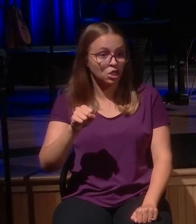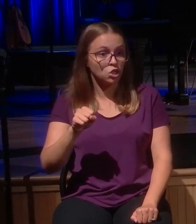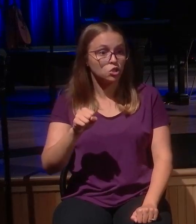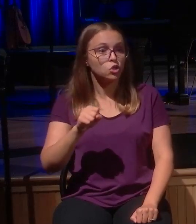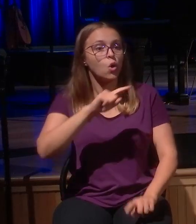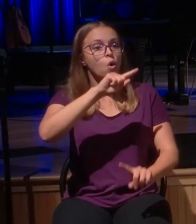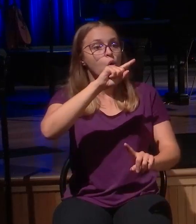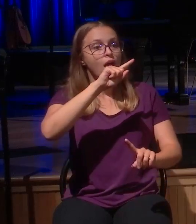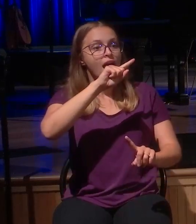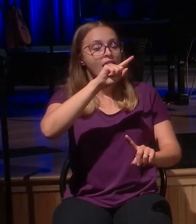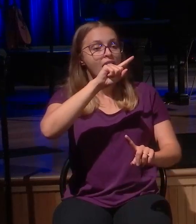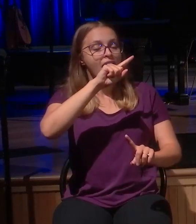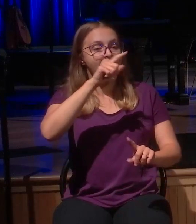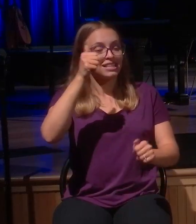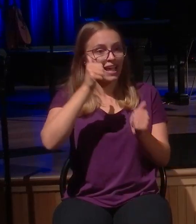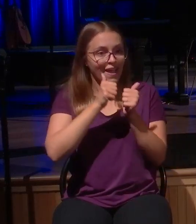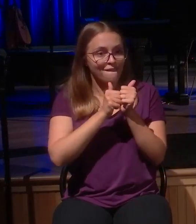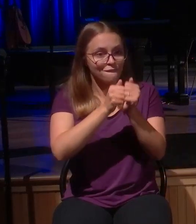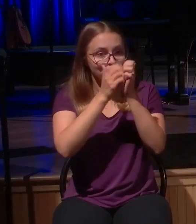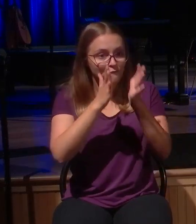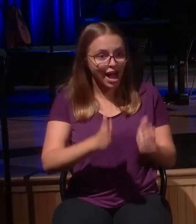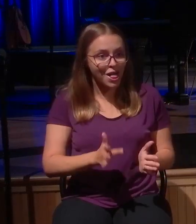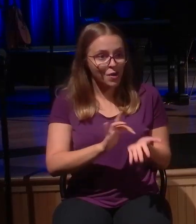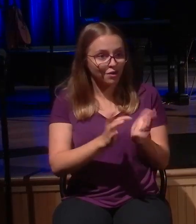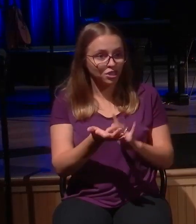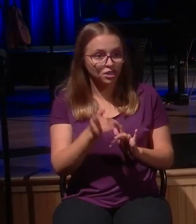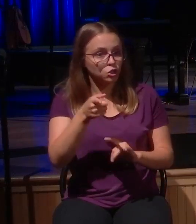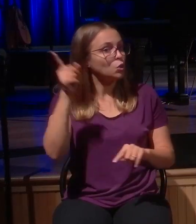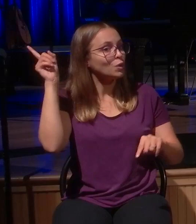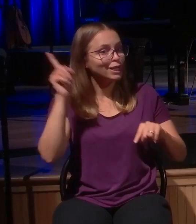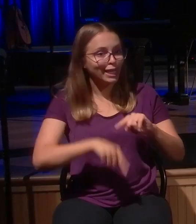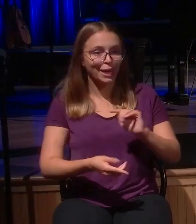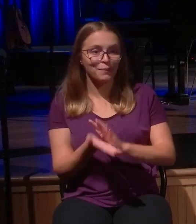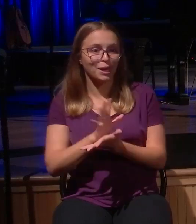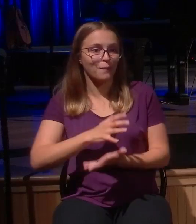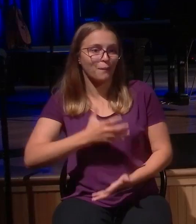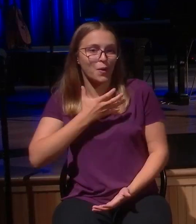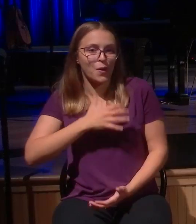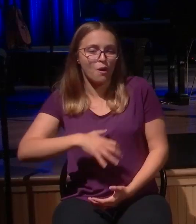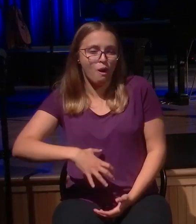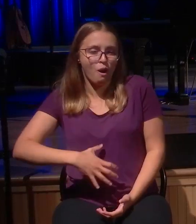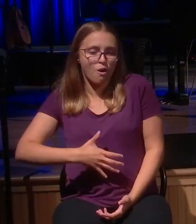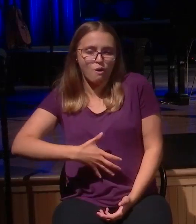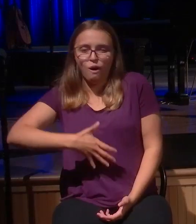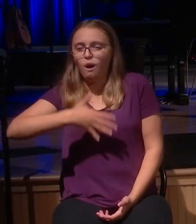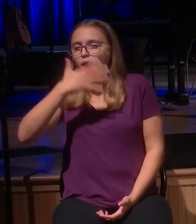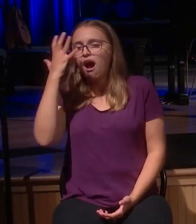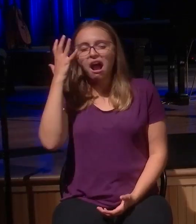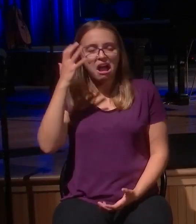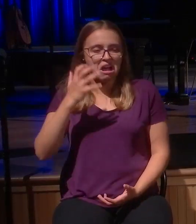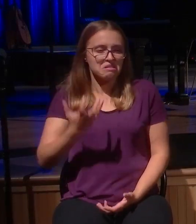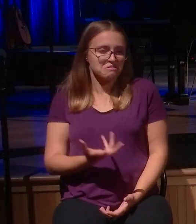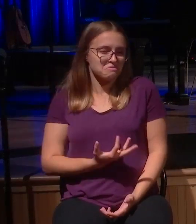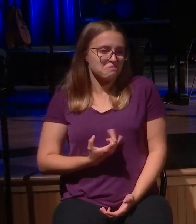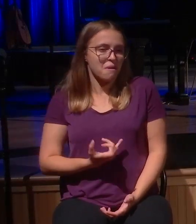Recognize, listen, Zephaniah, rest easy. God can defend and he will defend his own honor.